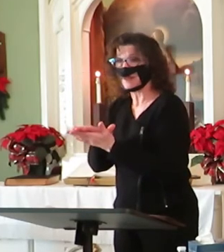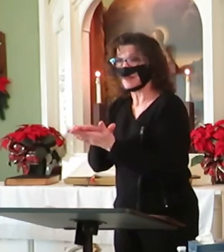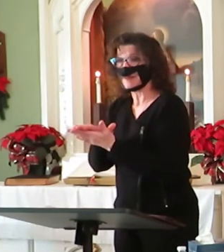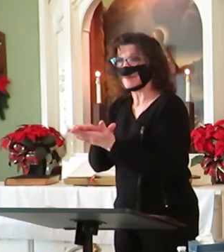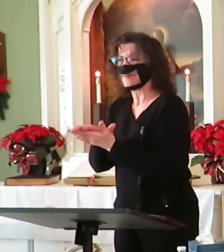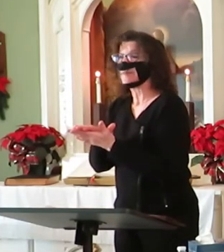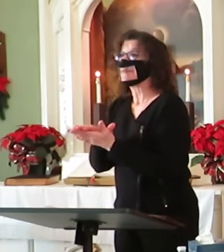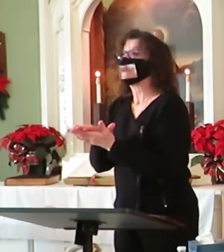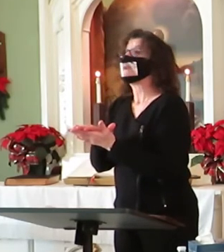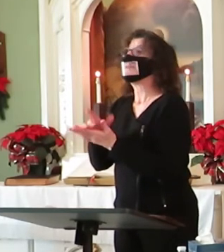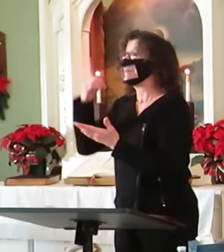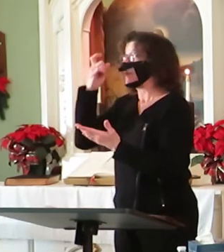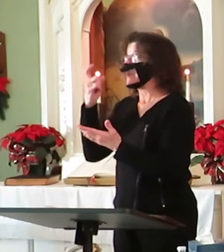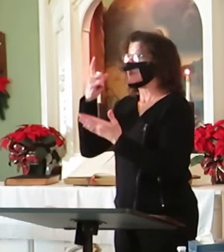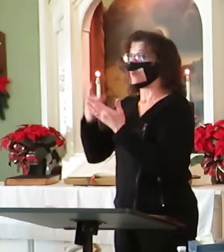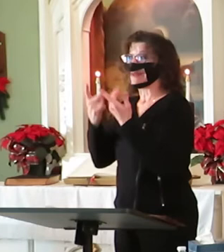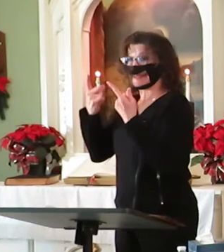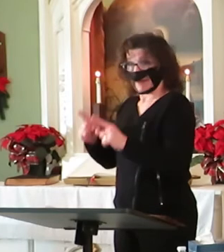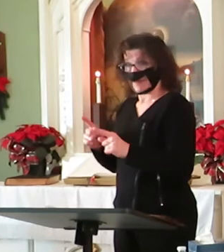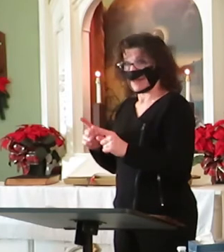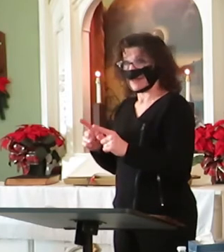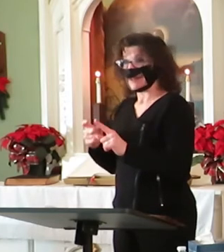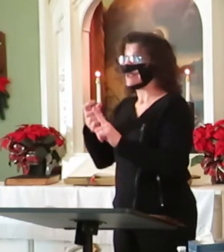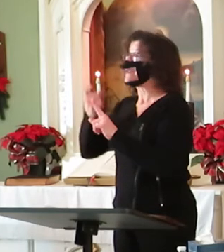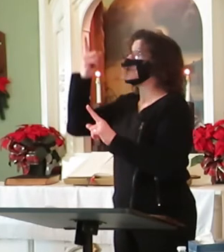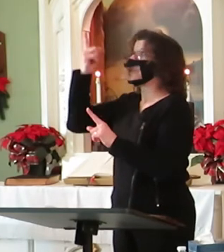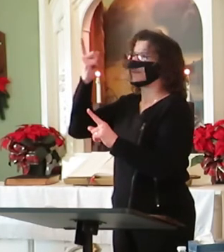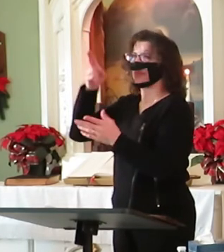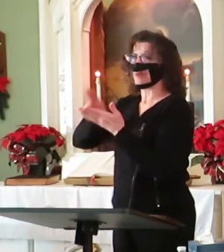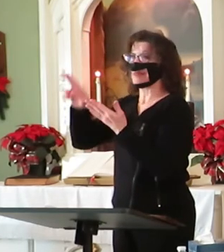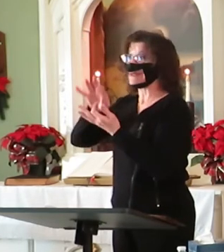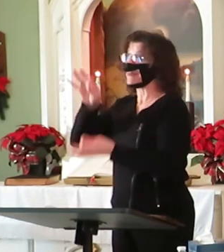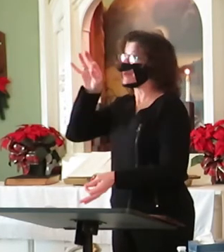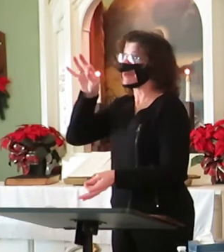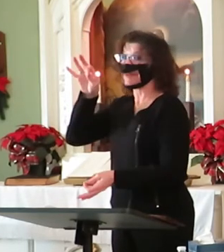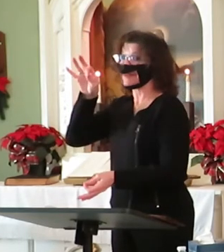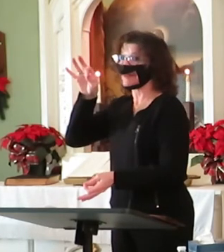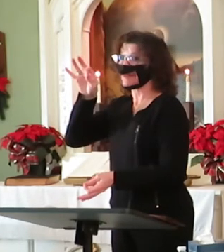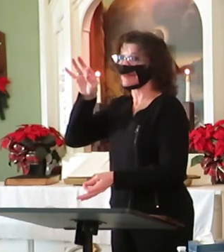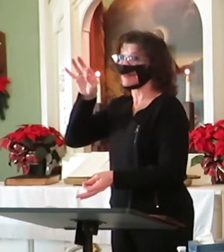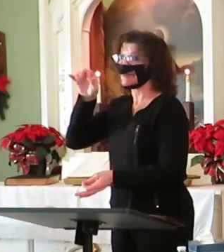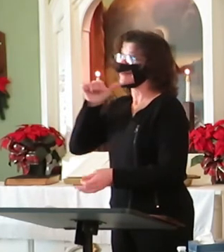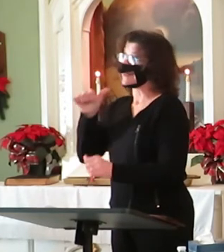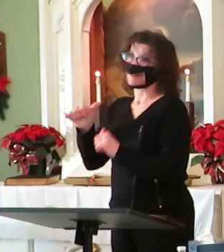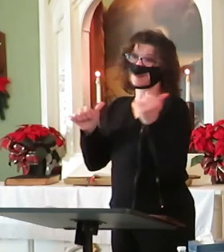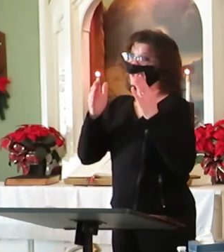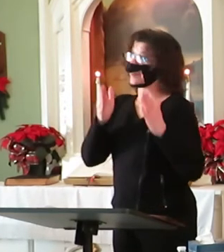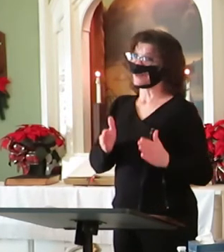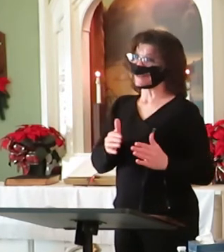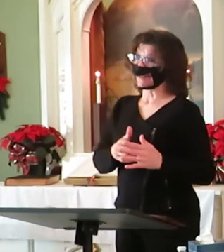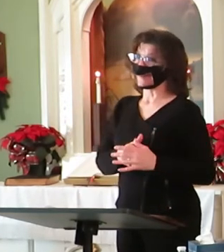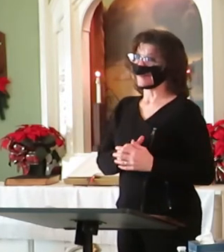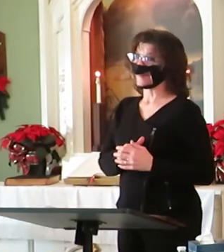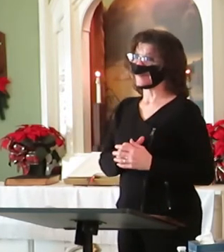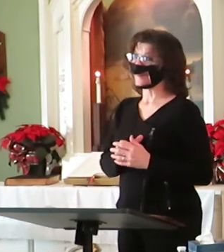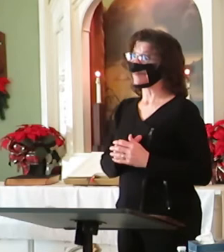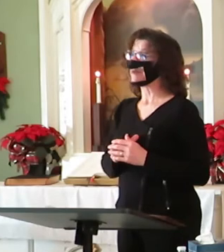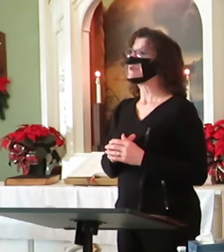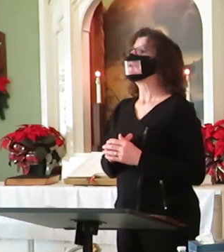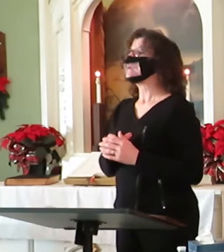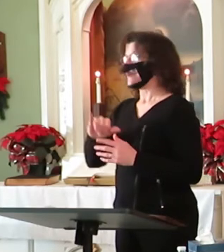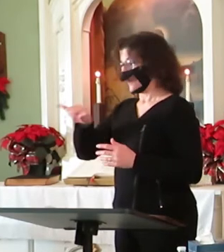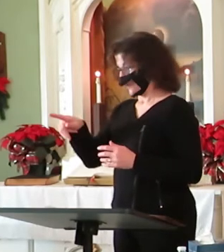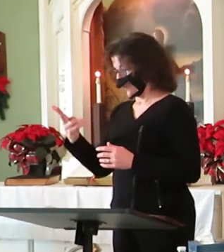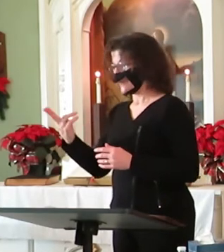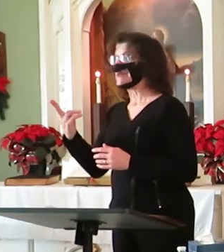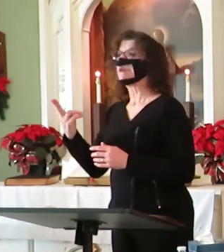because what is conceived in her is from the Holy Spirit. So Joseph, prepared to do what was